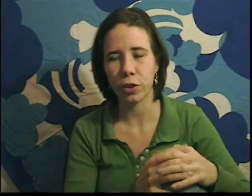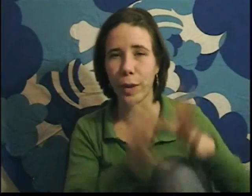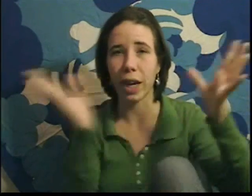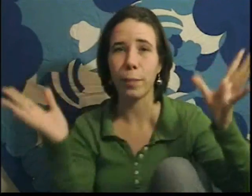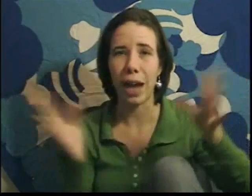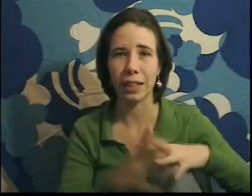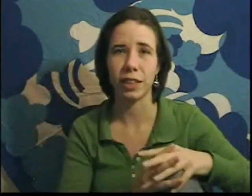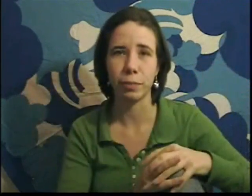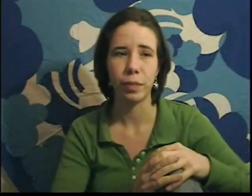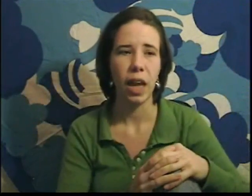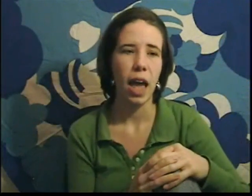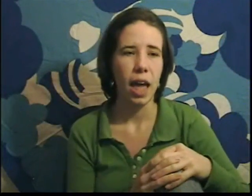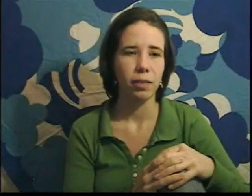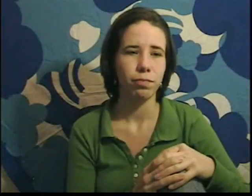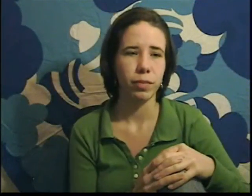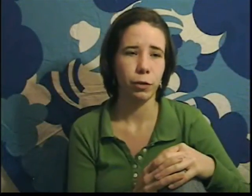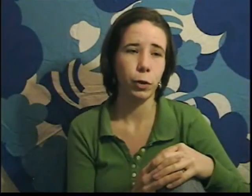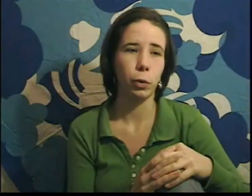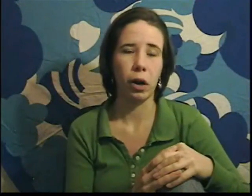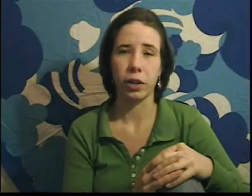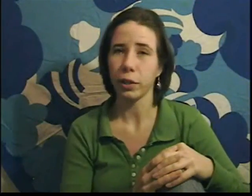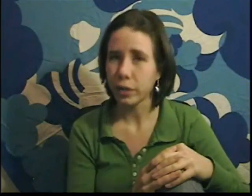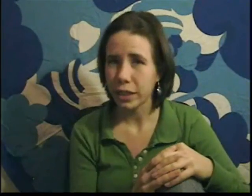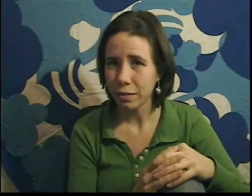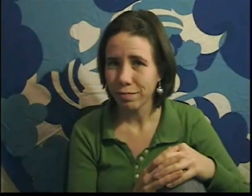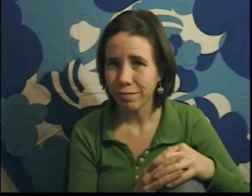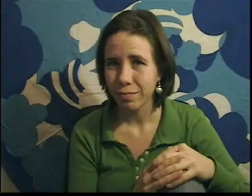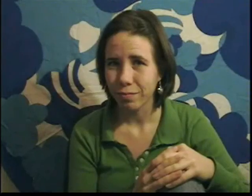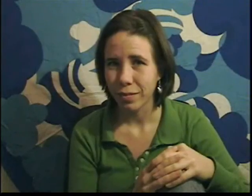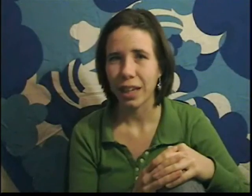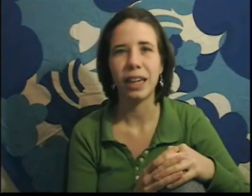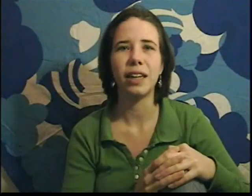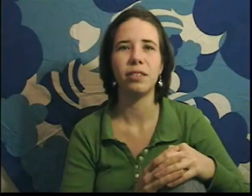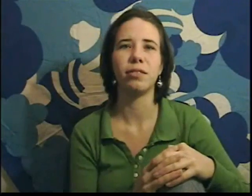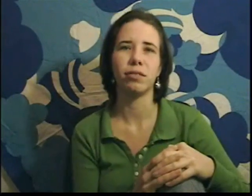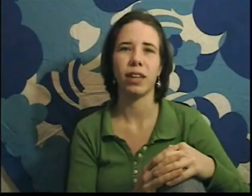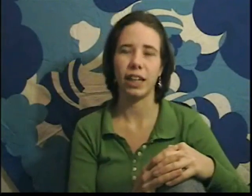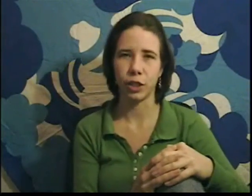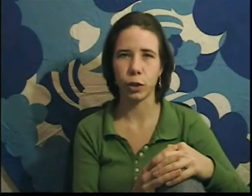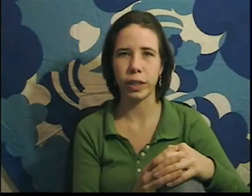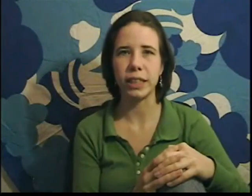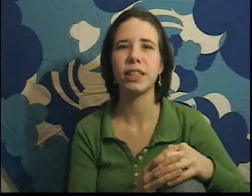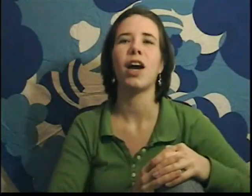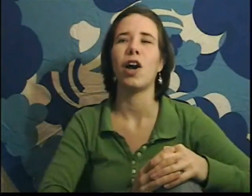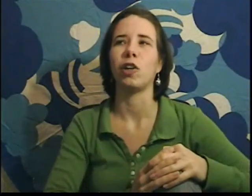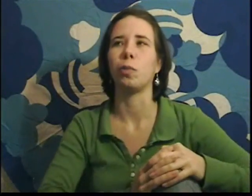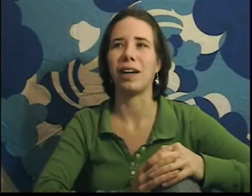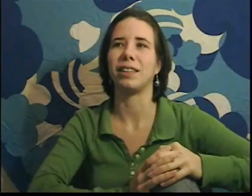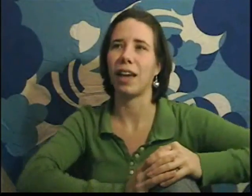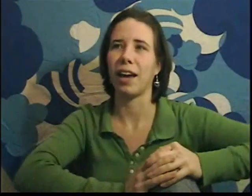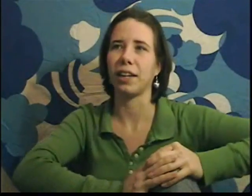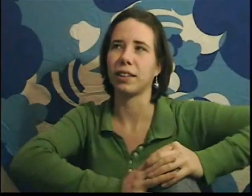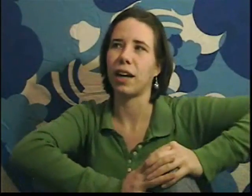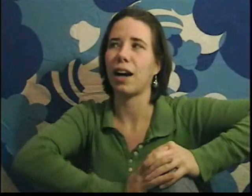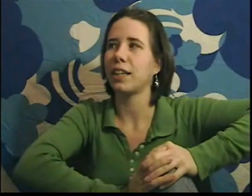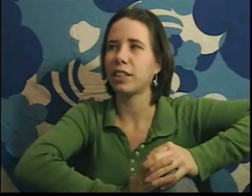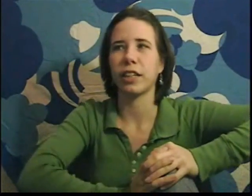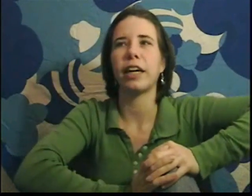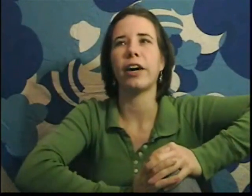can just make up an axiom. If you are a Euclid, in Ancient Greece, you might say, I declare